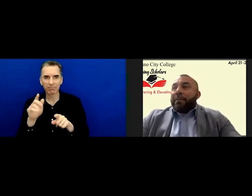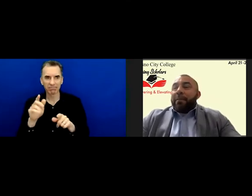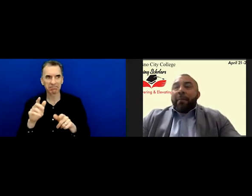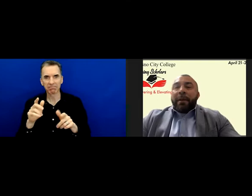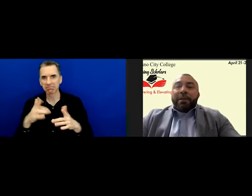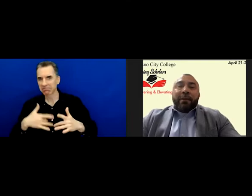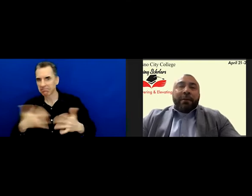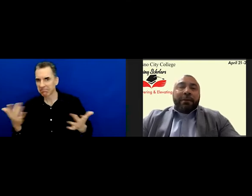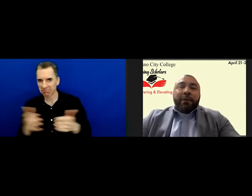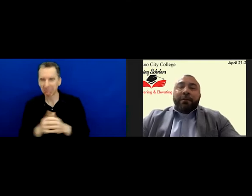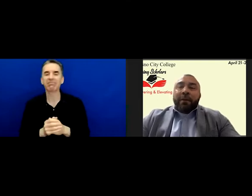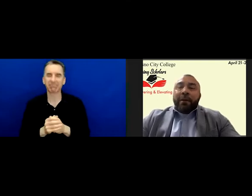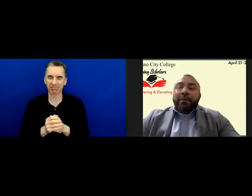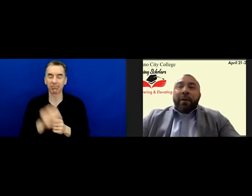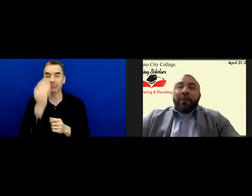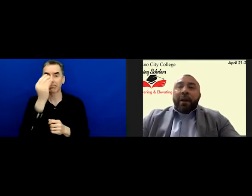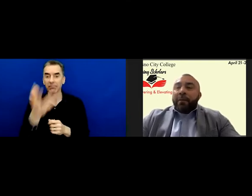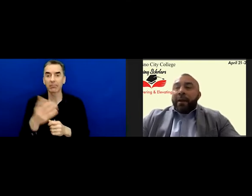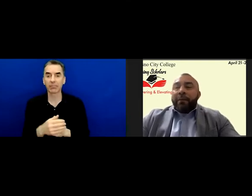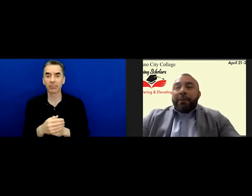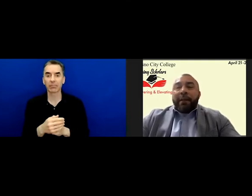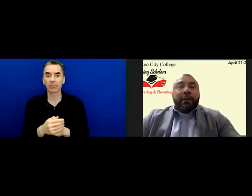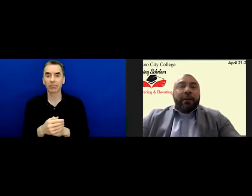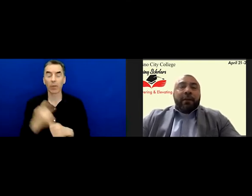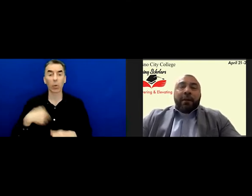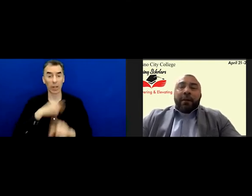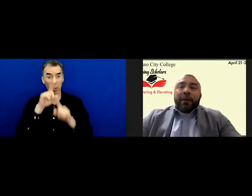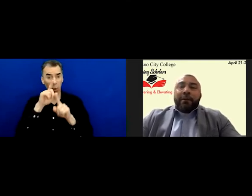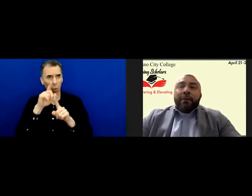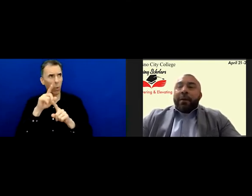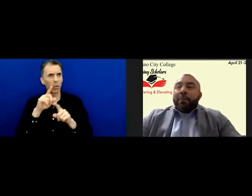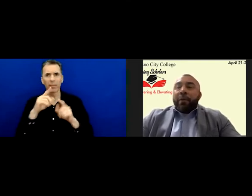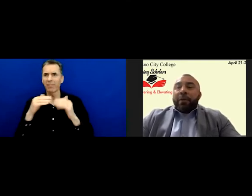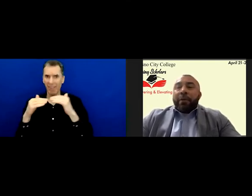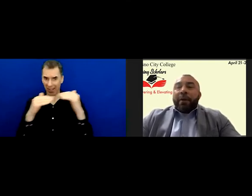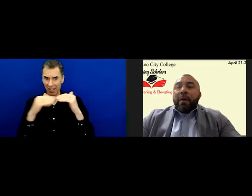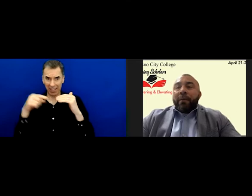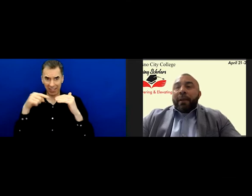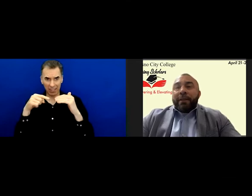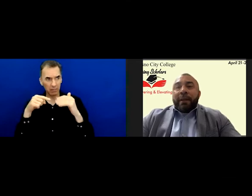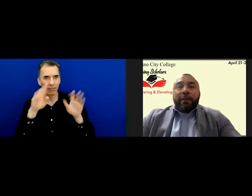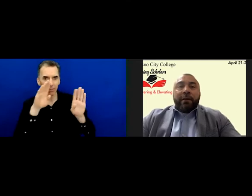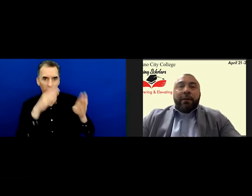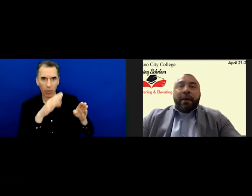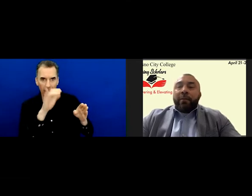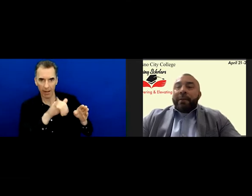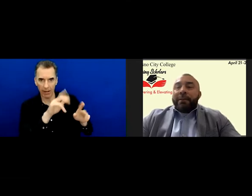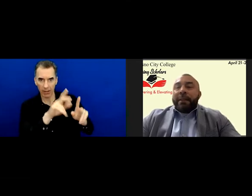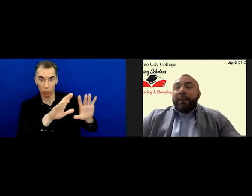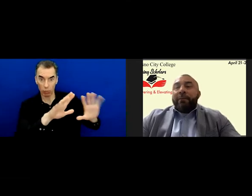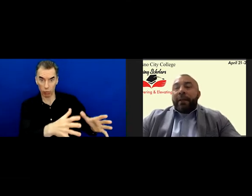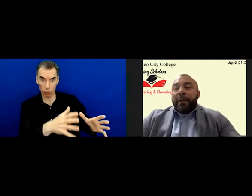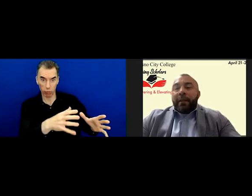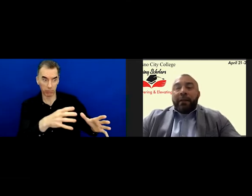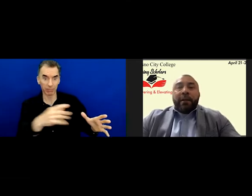The population that we serve is part of our equity efforts, and it's a very important population, and in fact, we've been